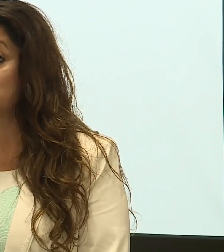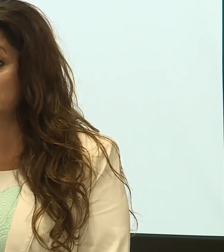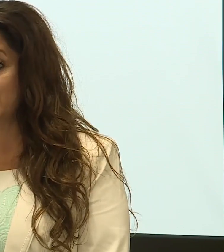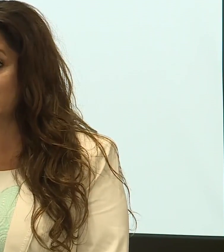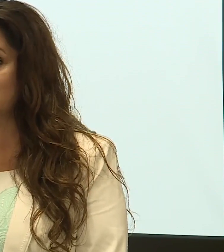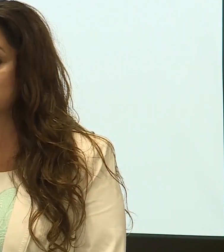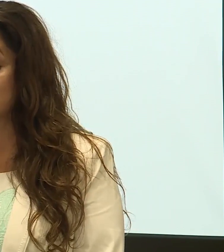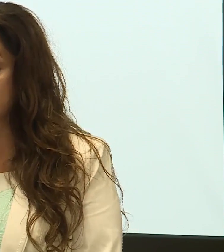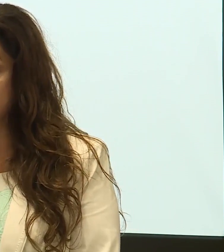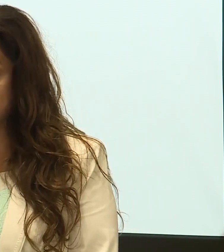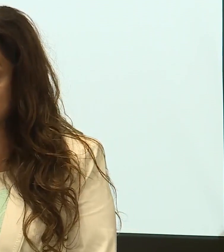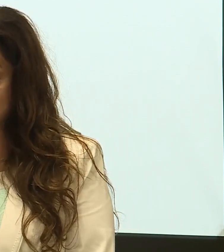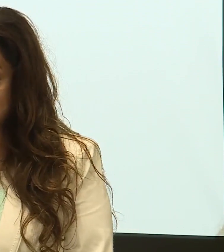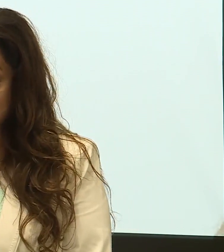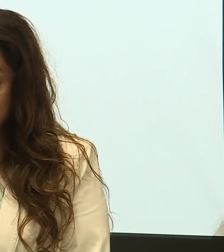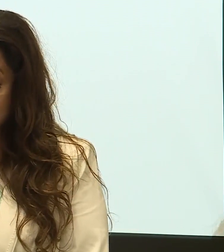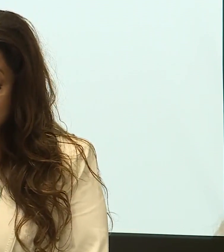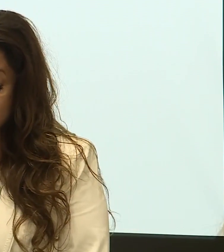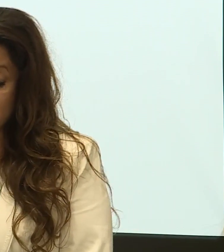Salud pública que nos dan.